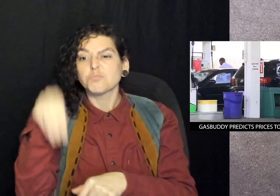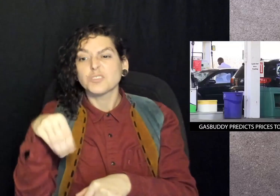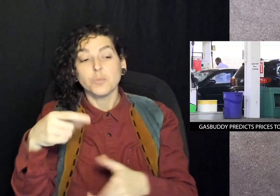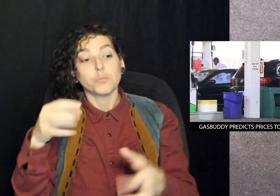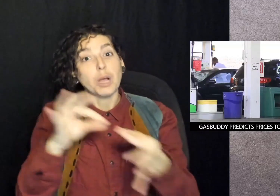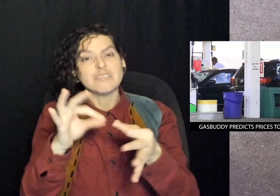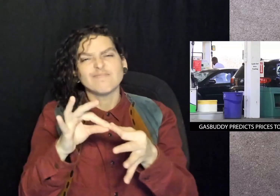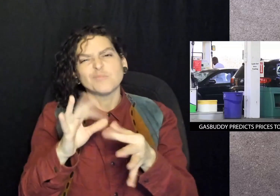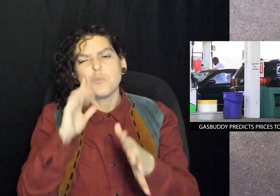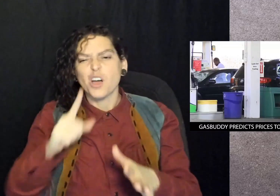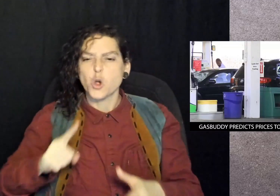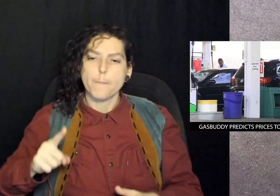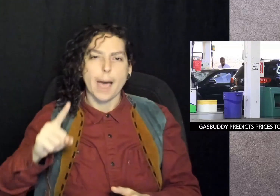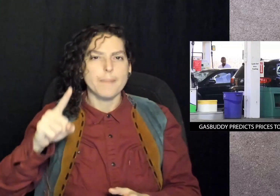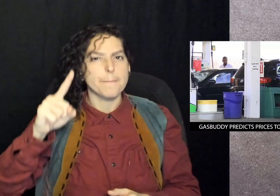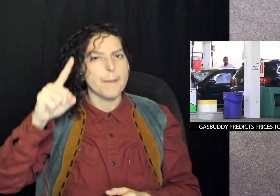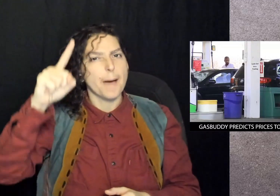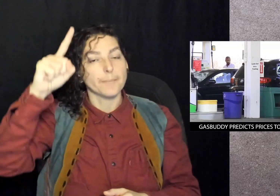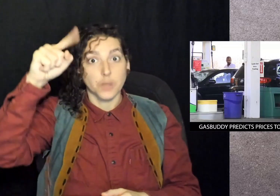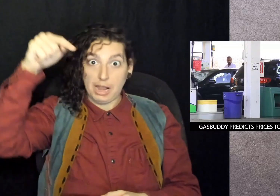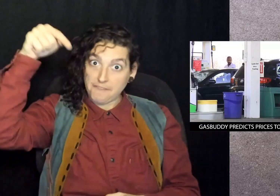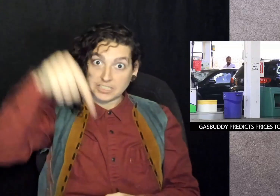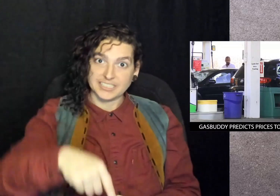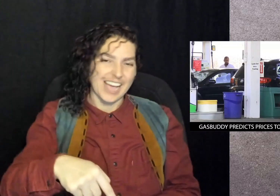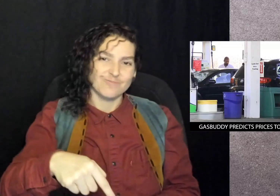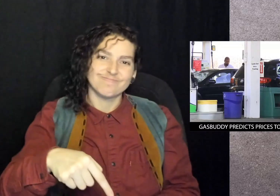100% sure the prices will go up before they go down.